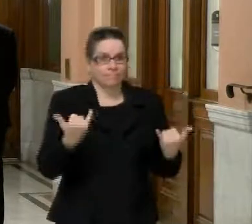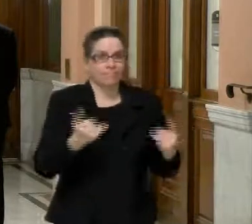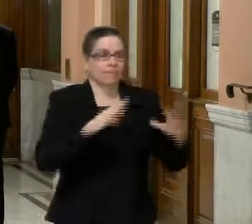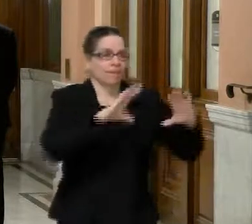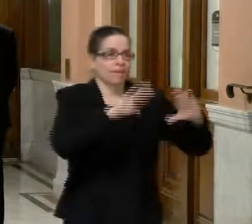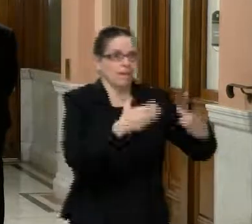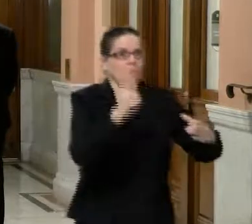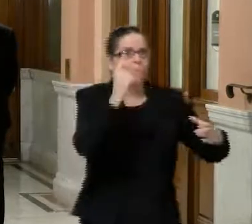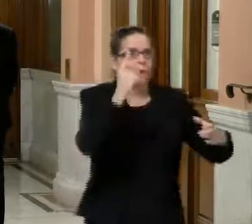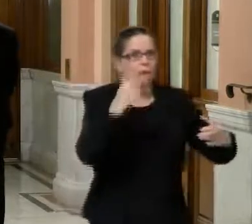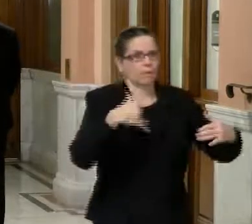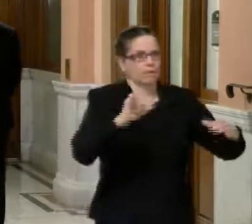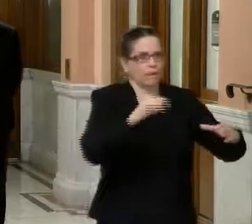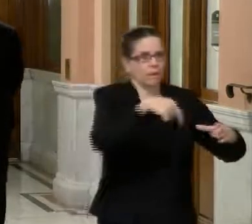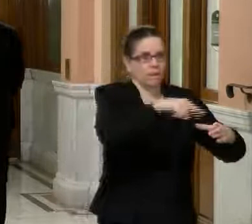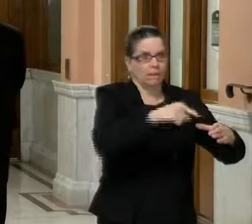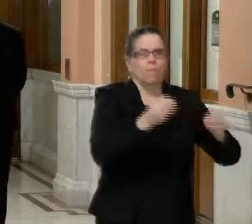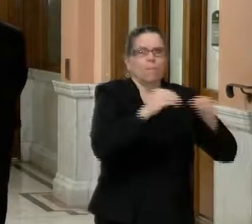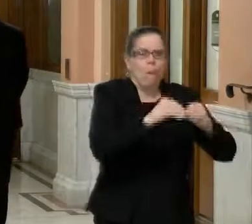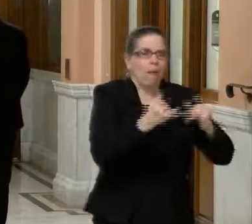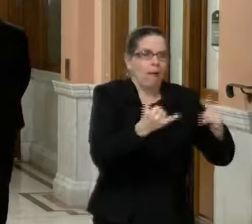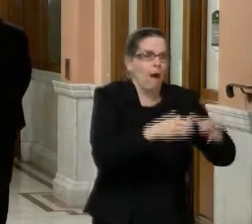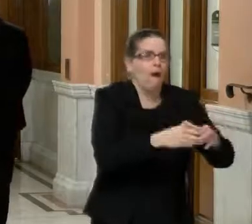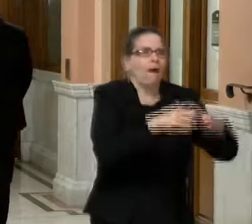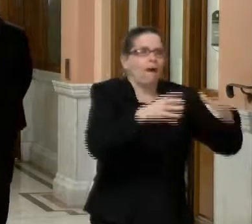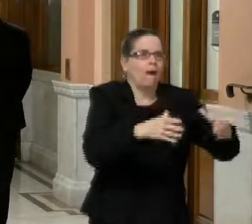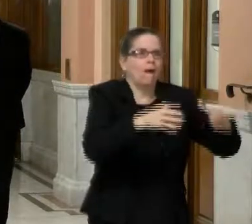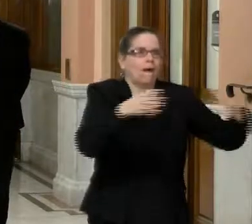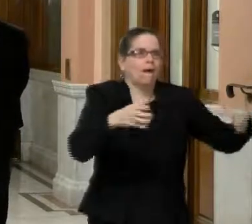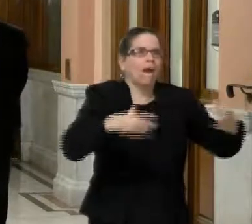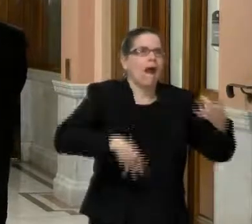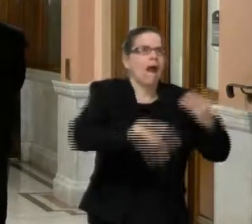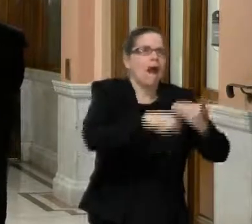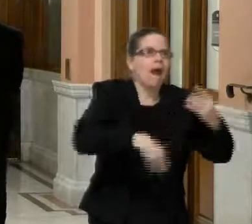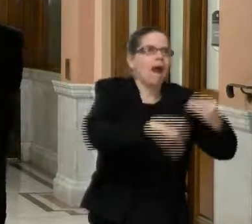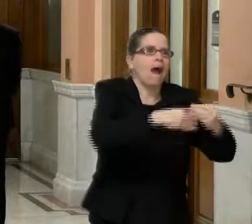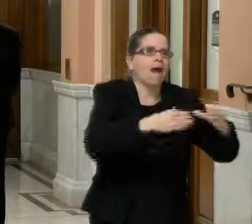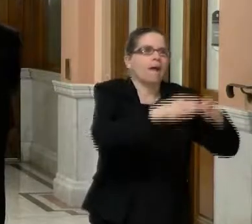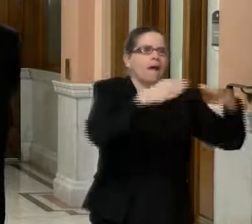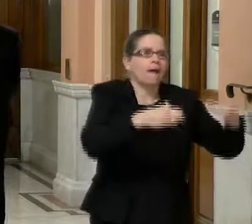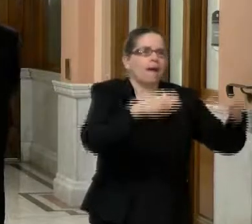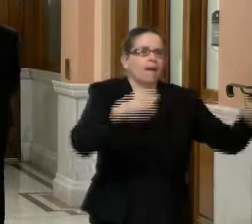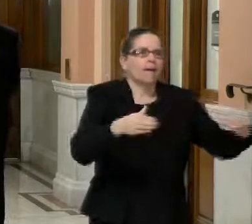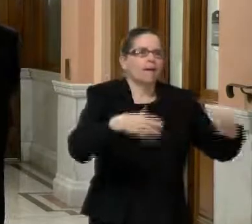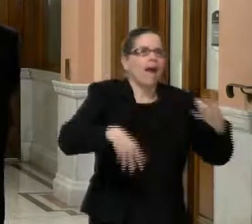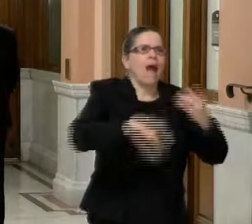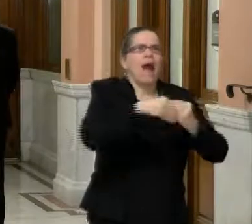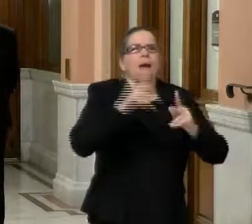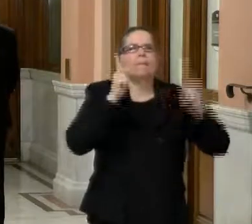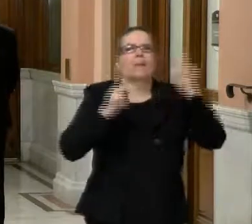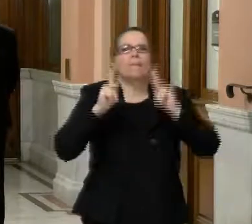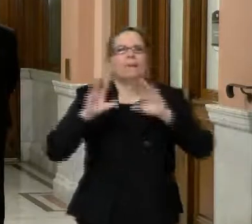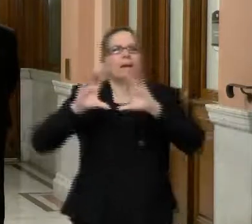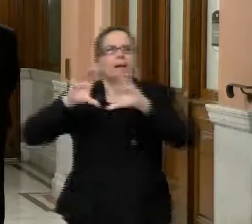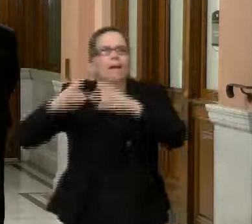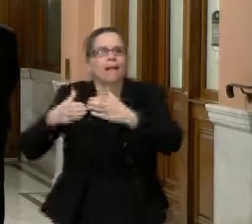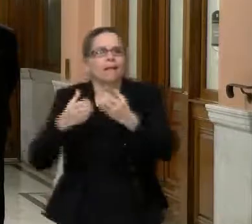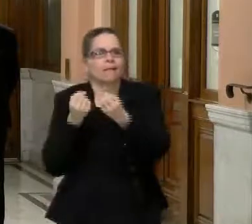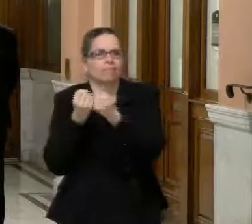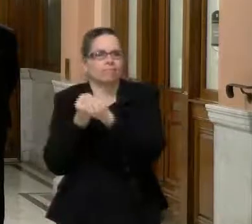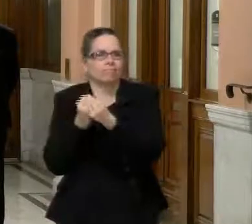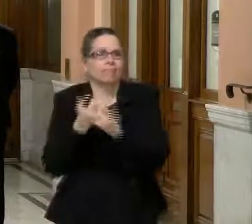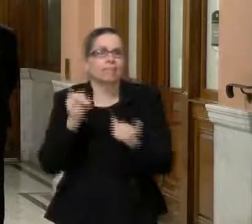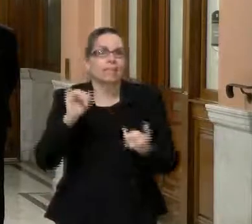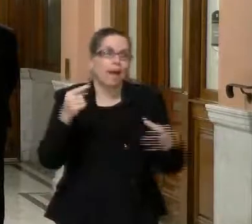really broadened now to include a lot of different kinds of first responders, not just, uh, fire police